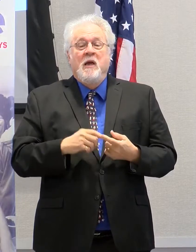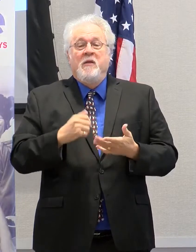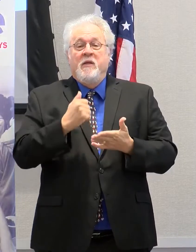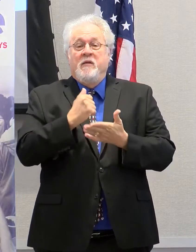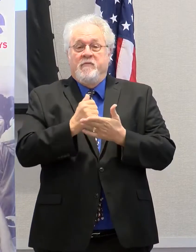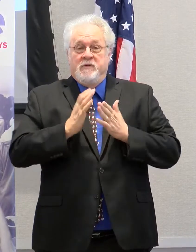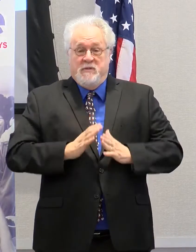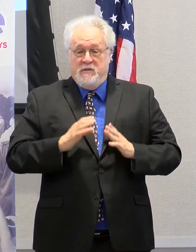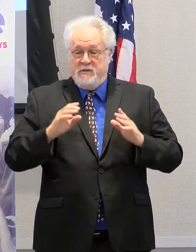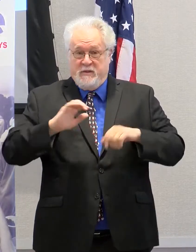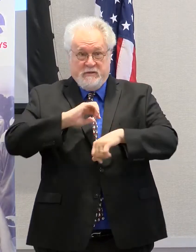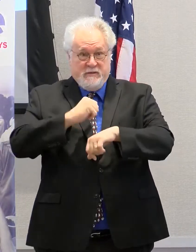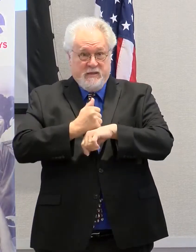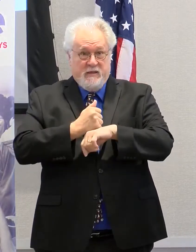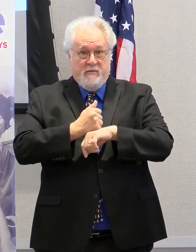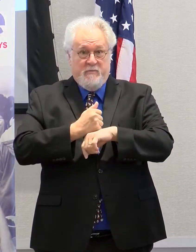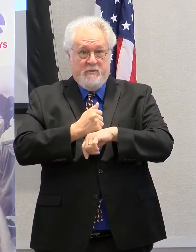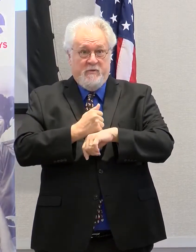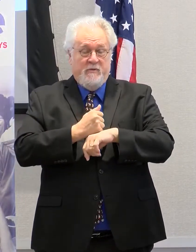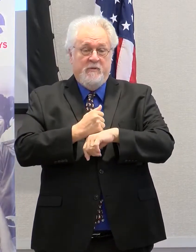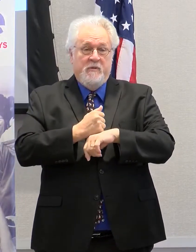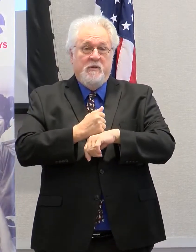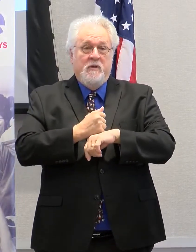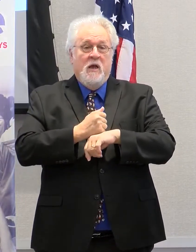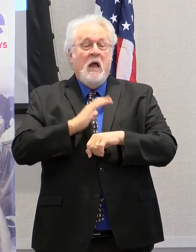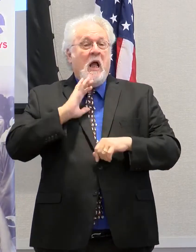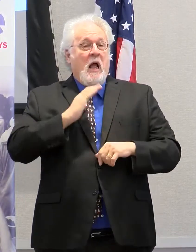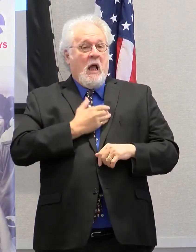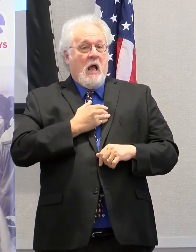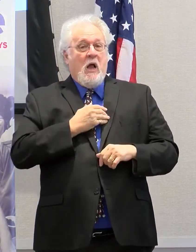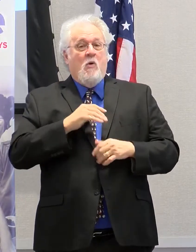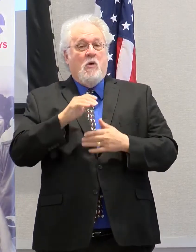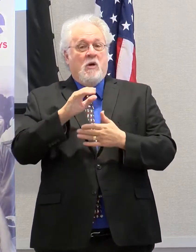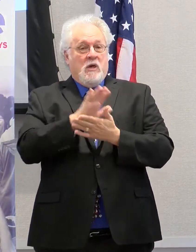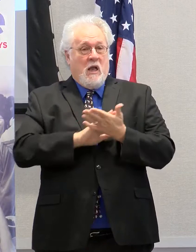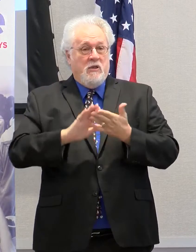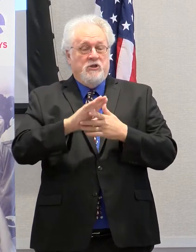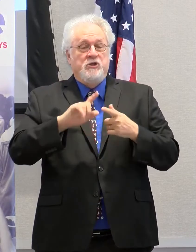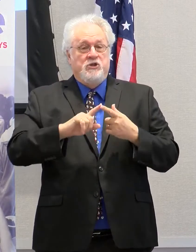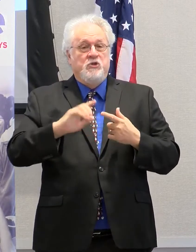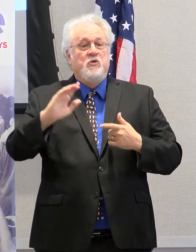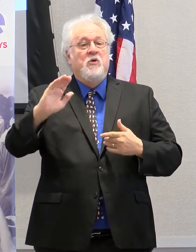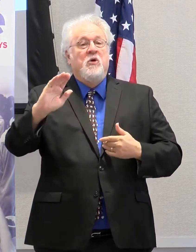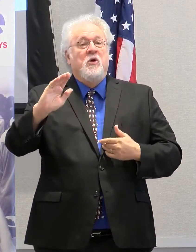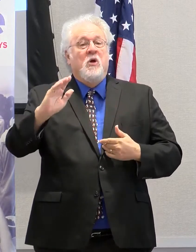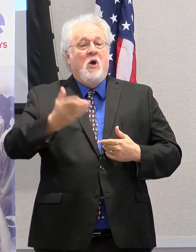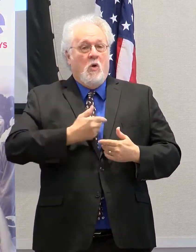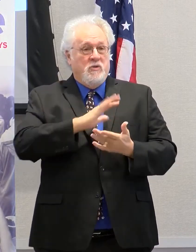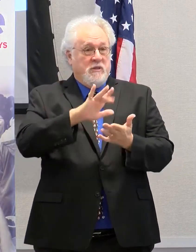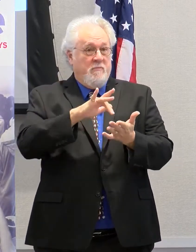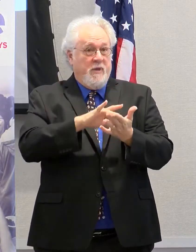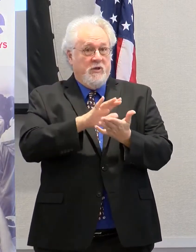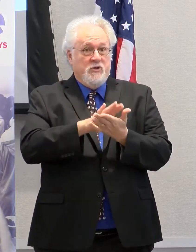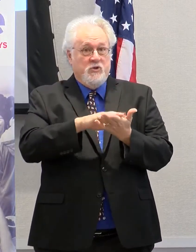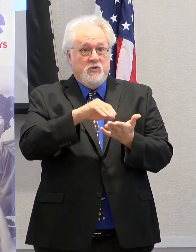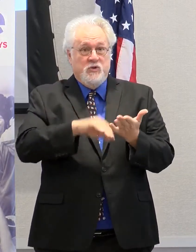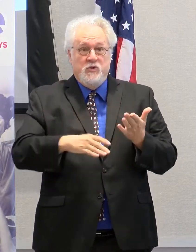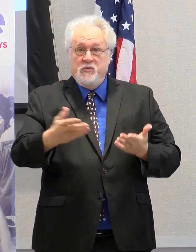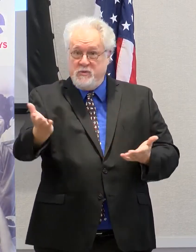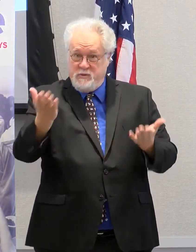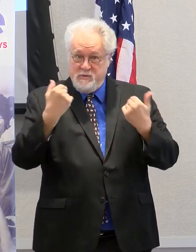arranged for, if you will, our campuses to host middle school students.